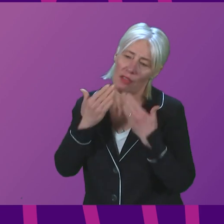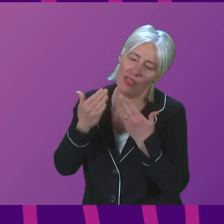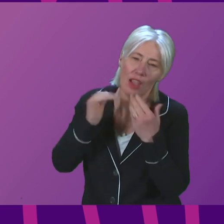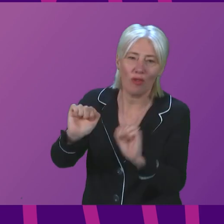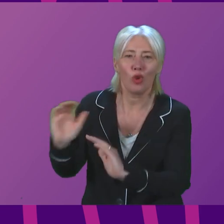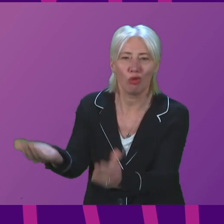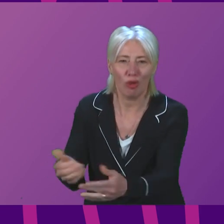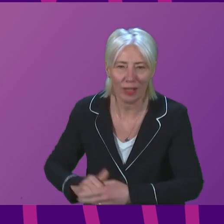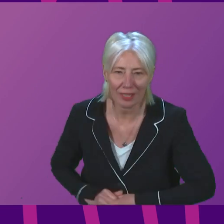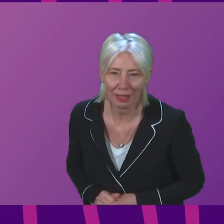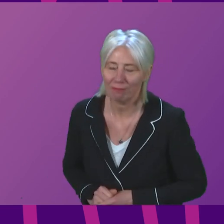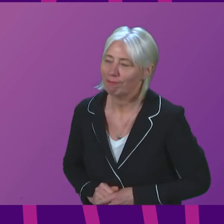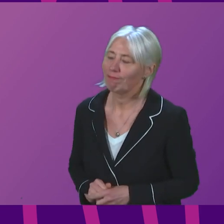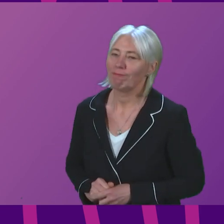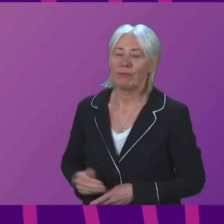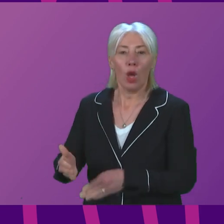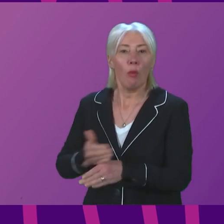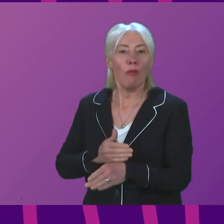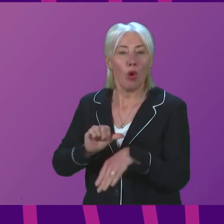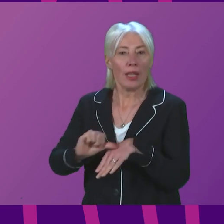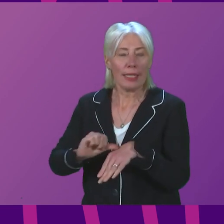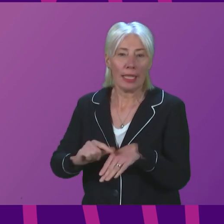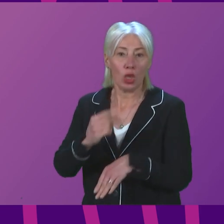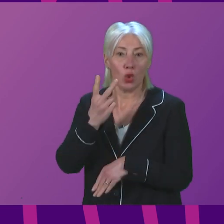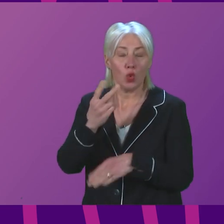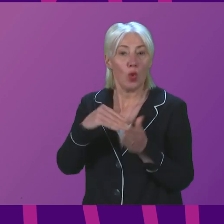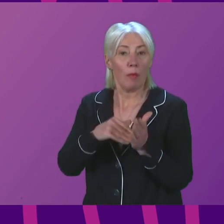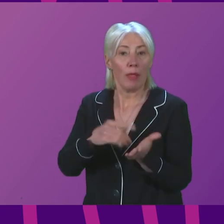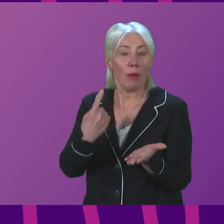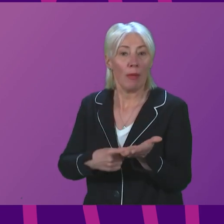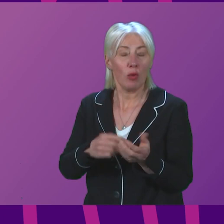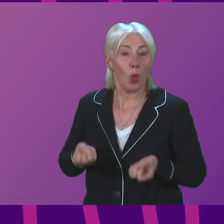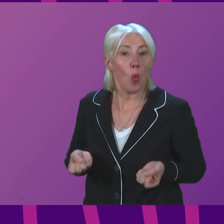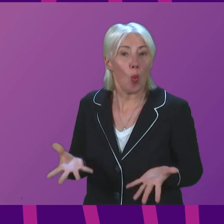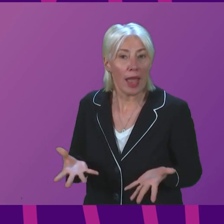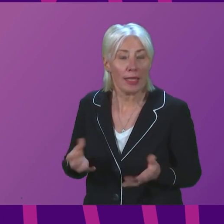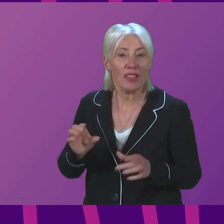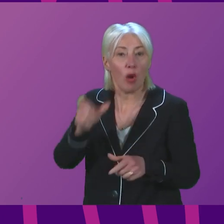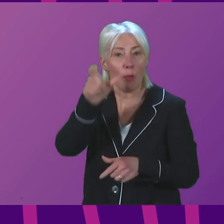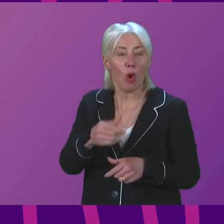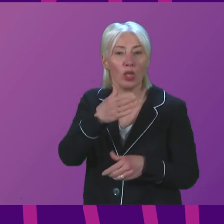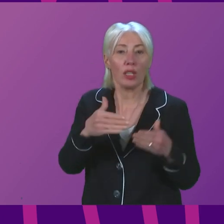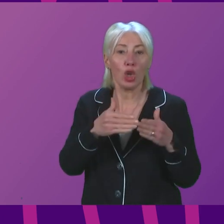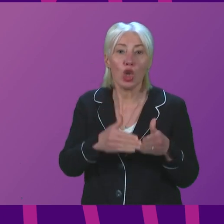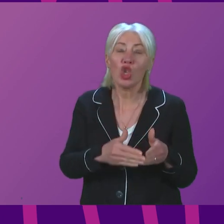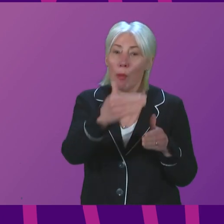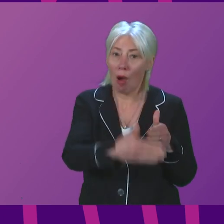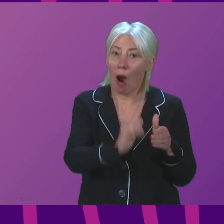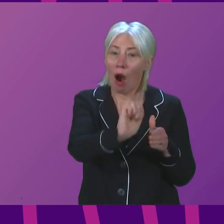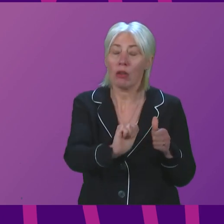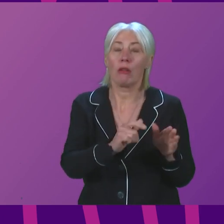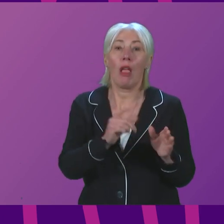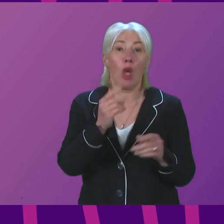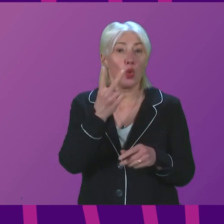Prime Minister, before Easter, I highlighted the £2 million that the government wasted on a turnaround manager at Ferguson's, who left the yard in a worse